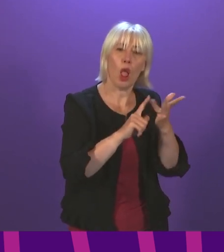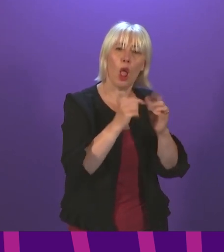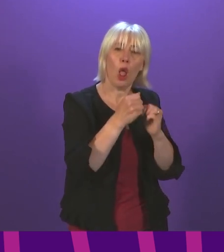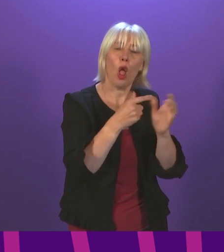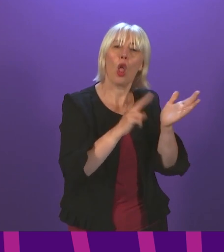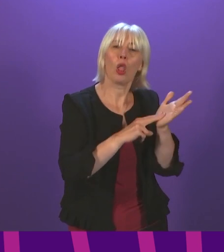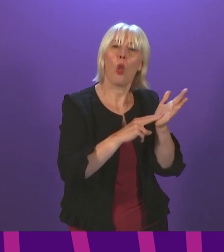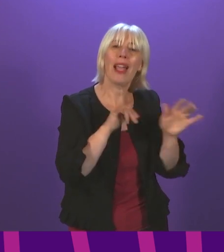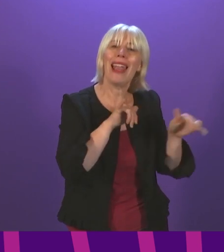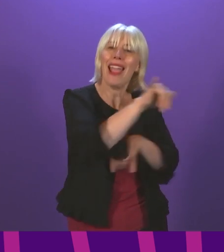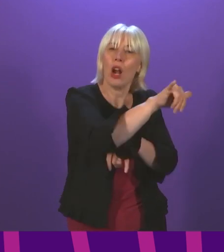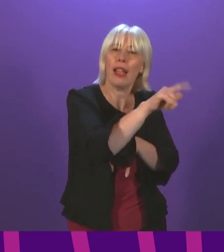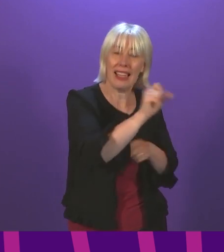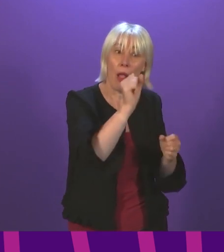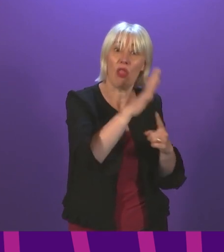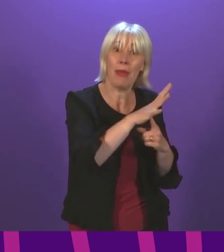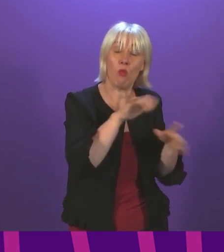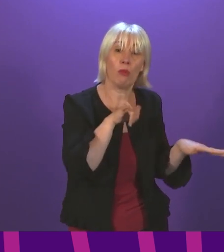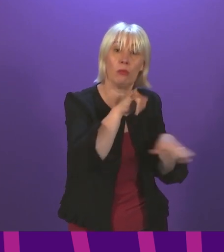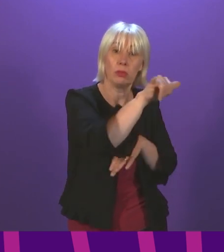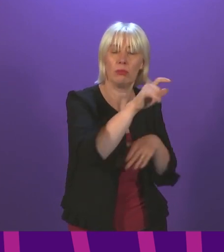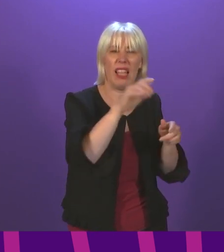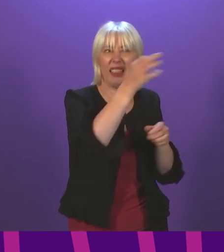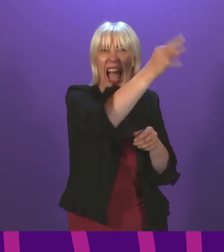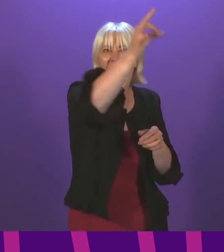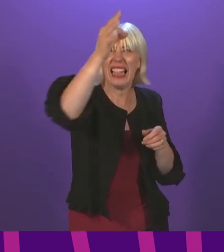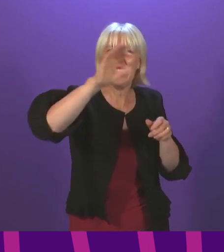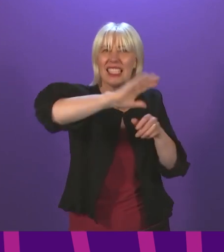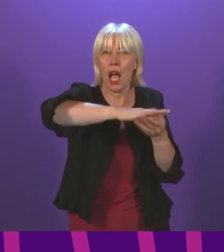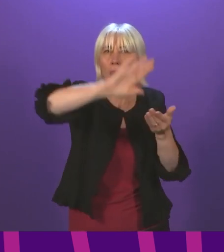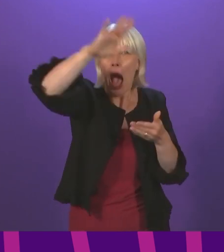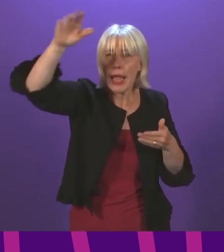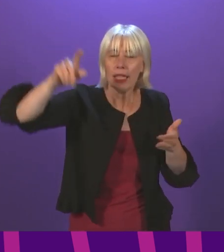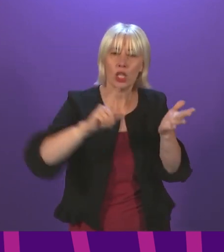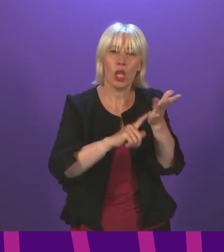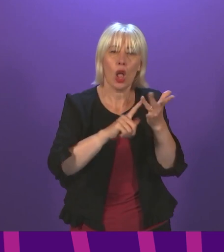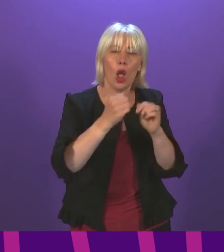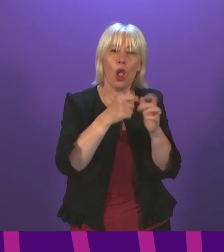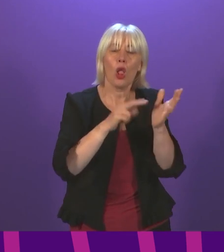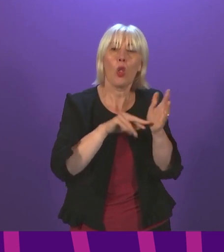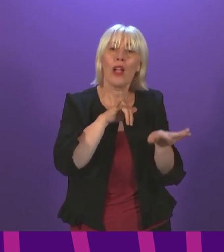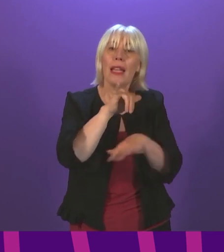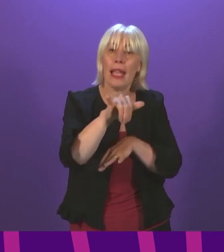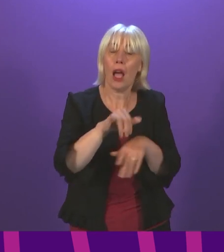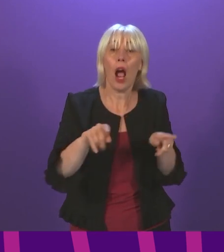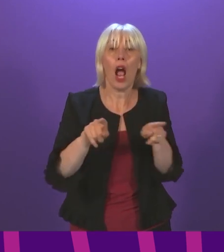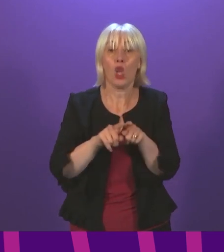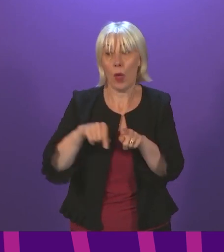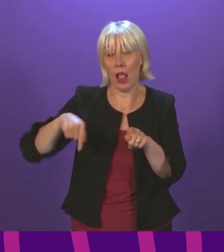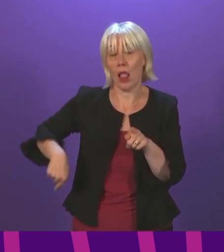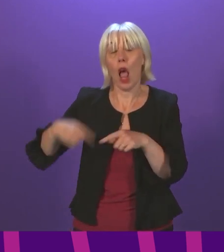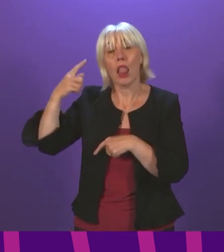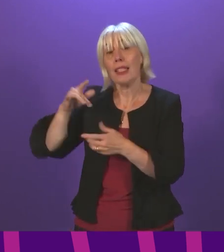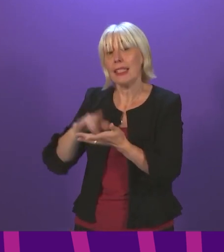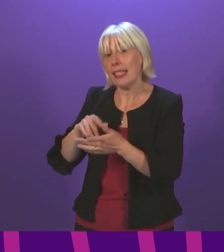which is the main airline flying in the Highlands and Islands, and already operating under this system at London City are supportive